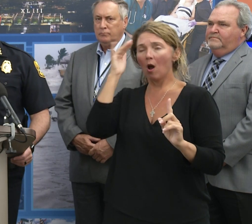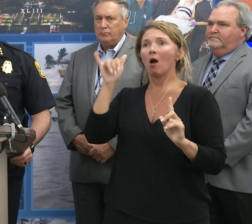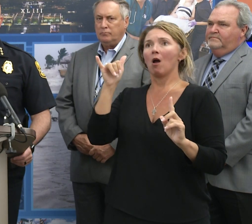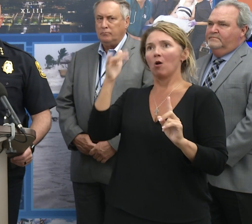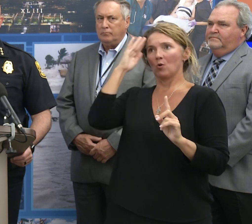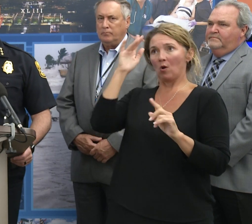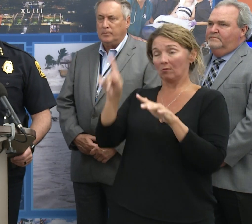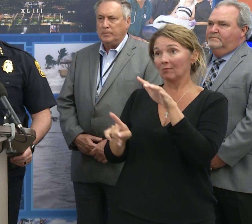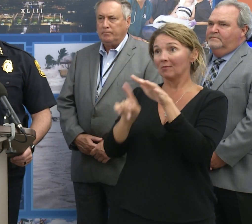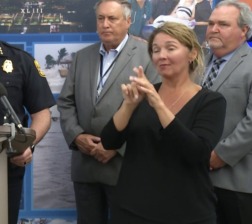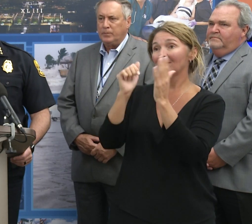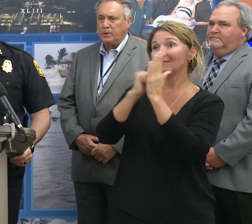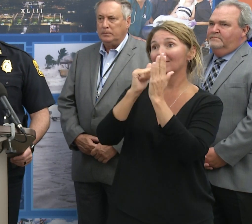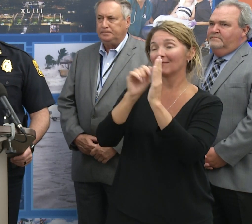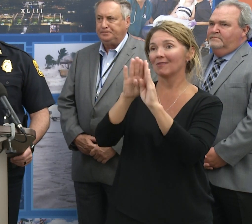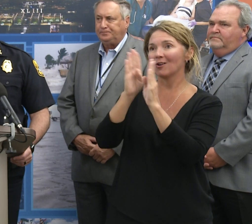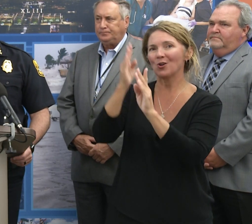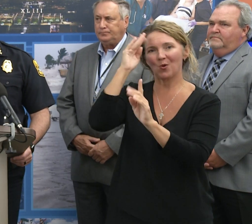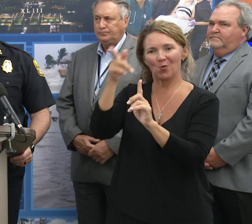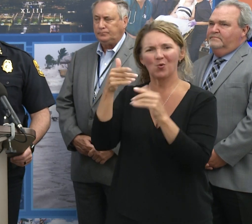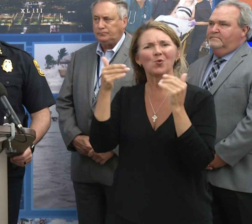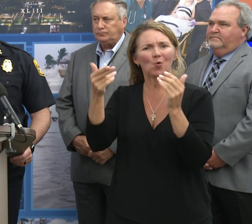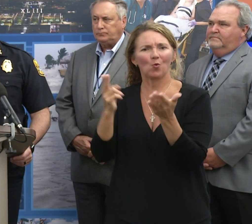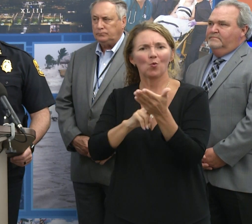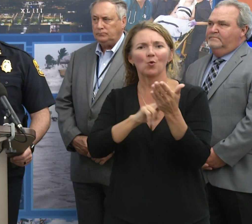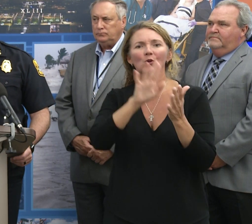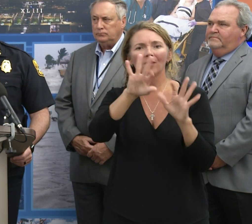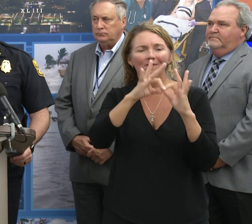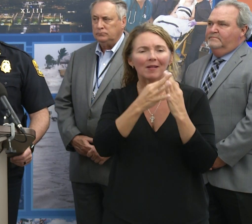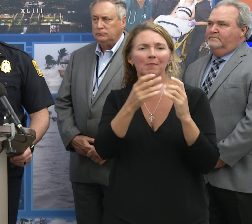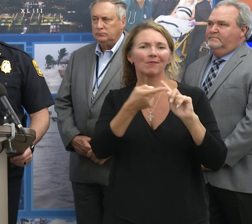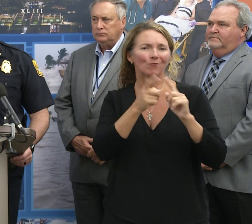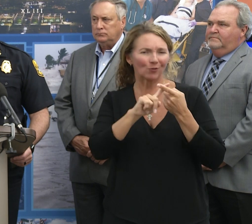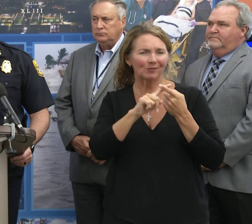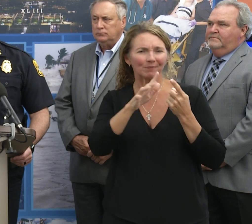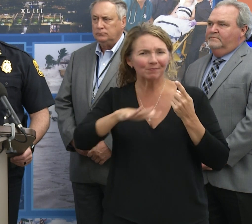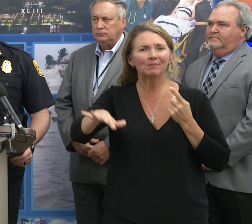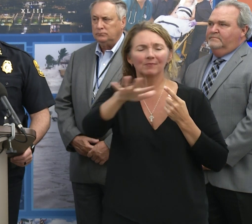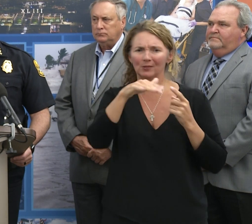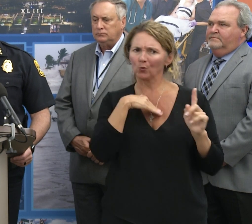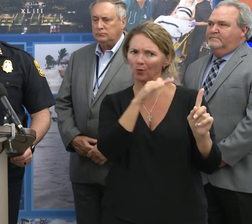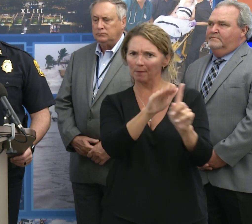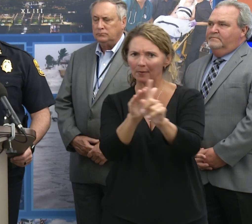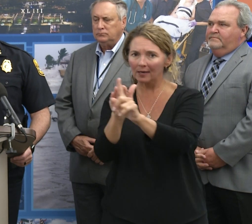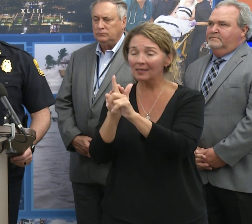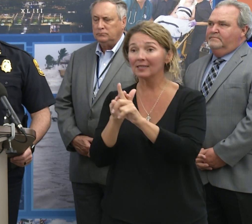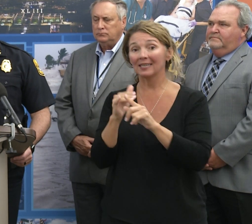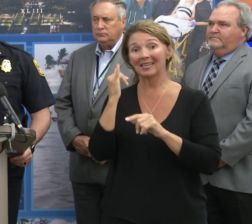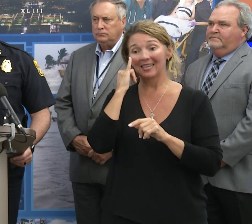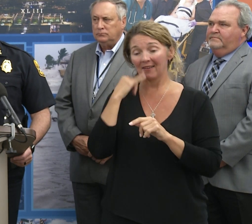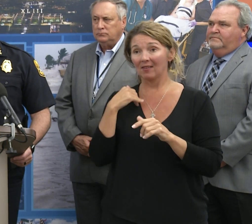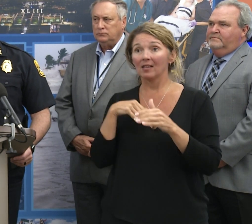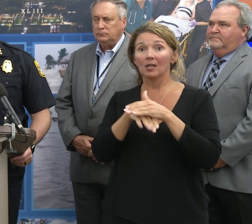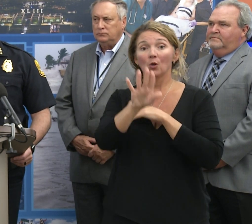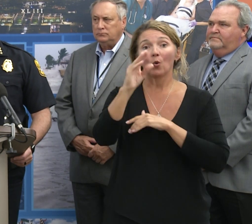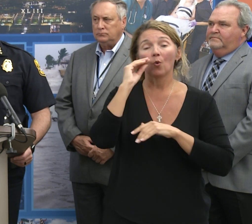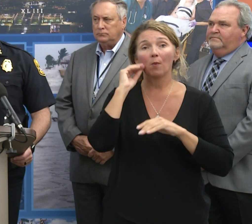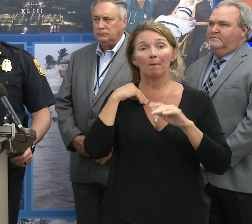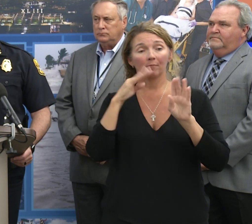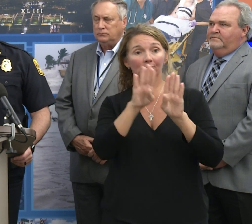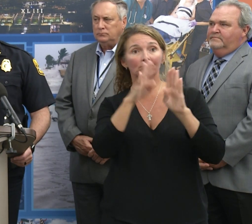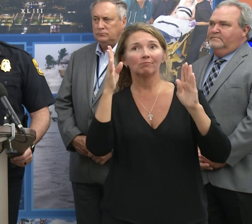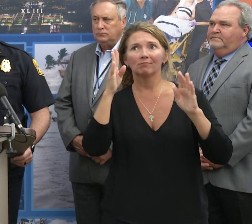responders to know about, please have them register. Um, you know, I remind everybody that if we have to come out to your house,